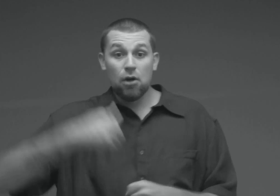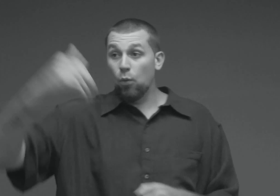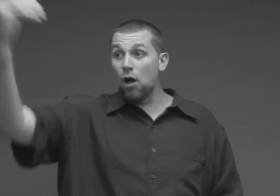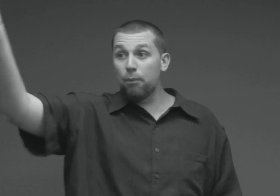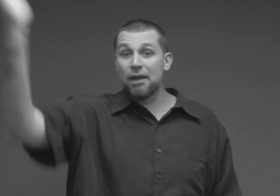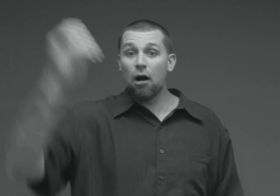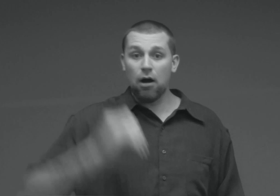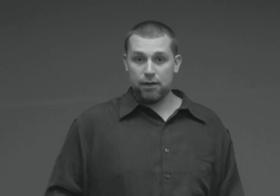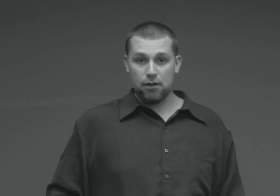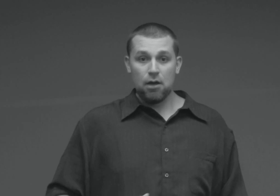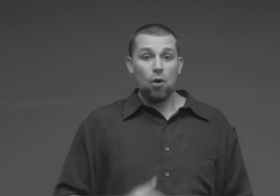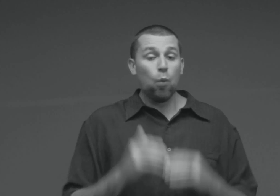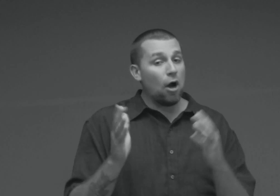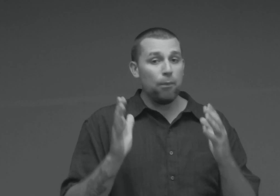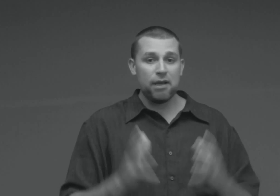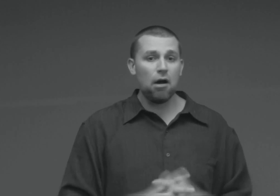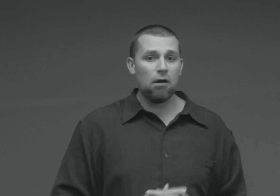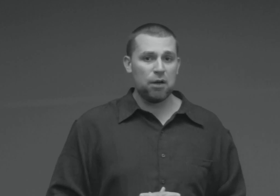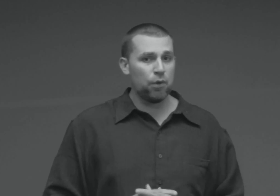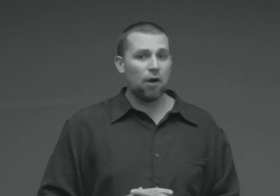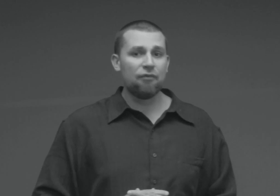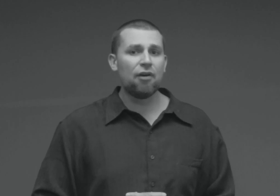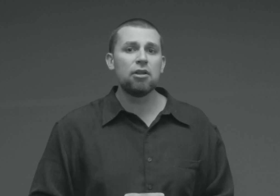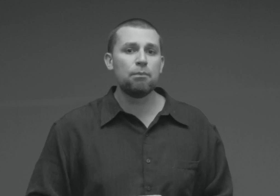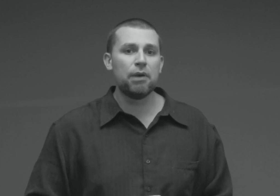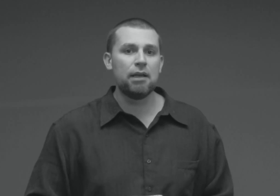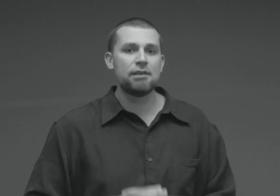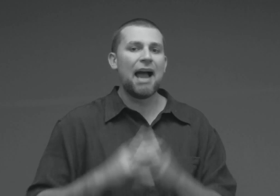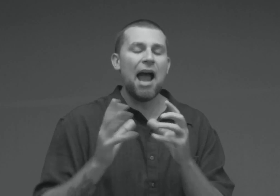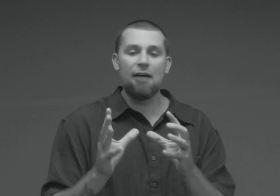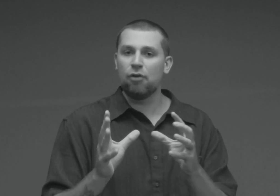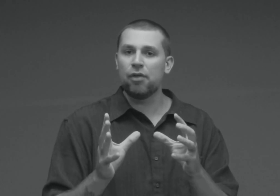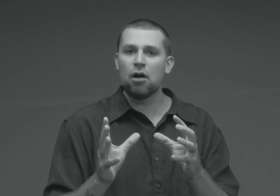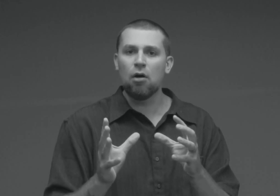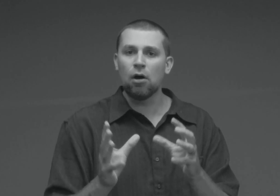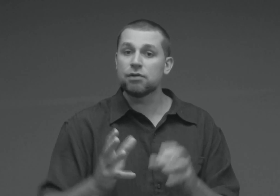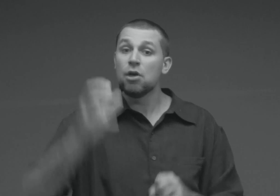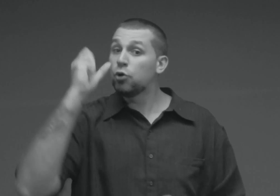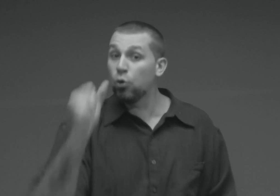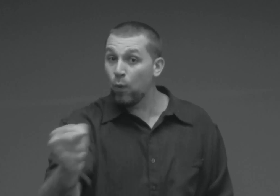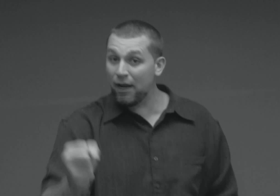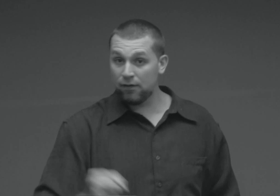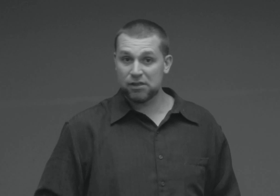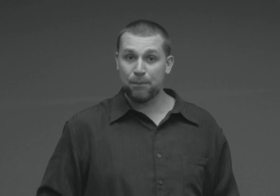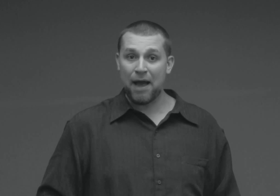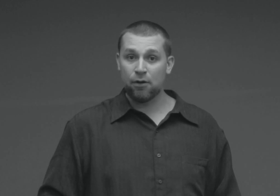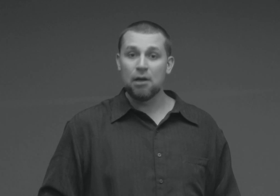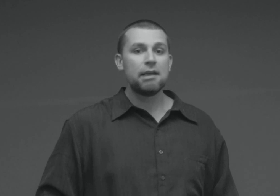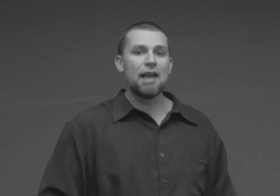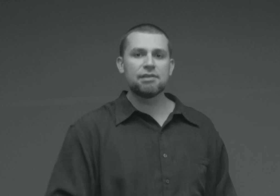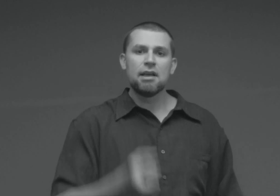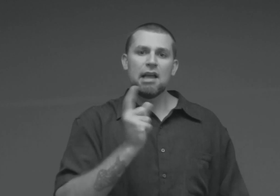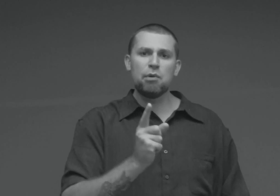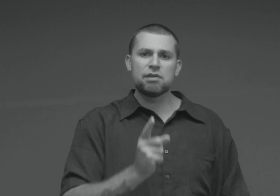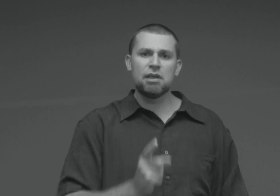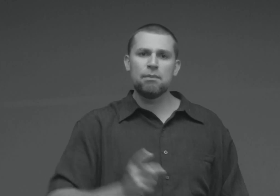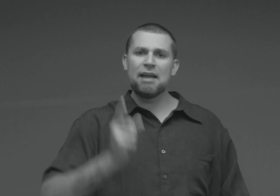well beyond, well beyond what our fallen beings have within our hearts to win this battle. Yes, it would seem that